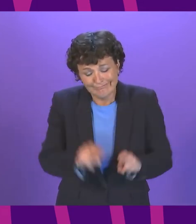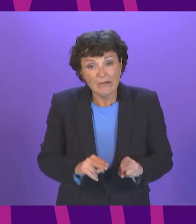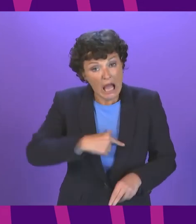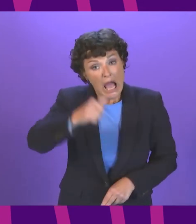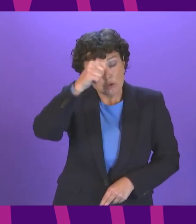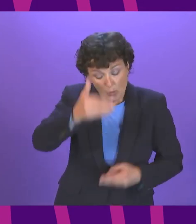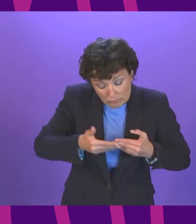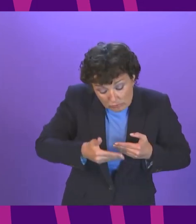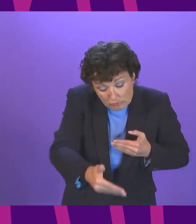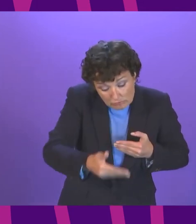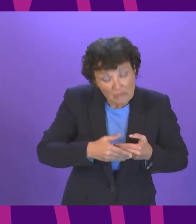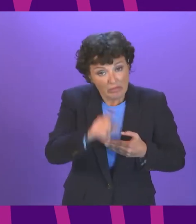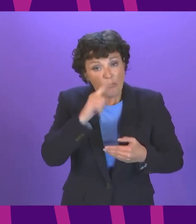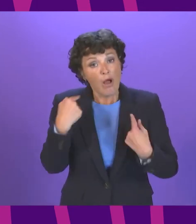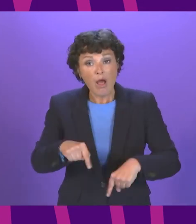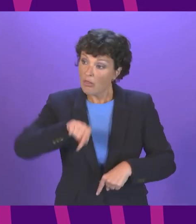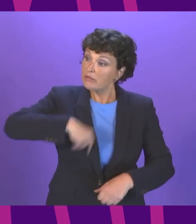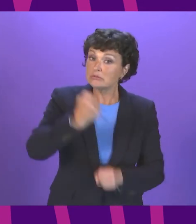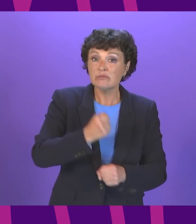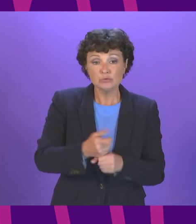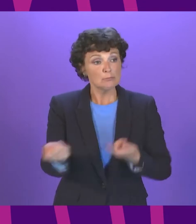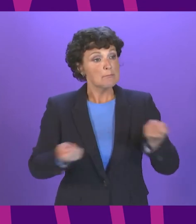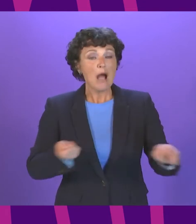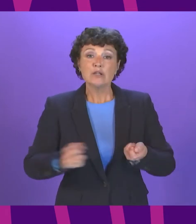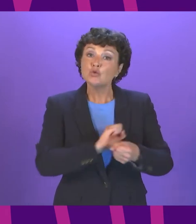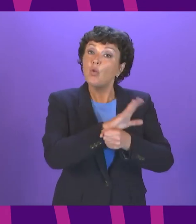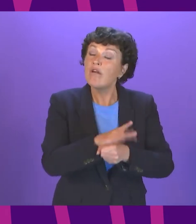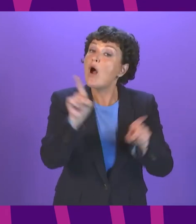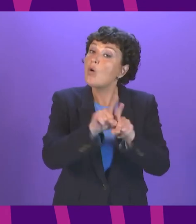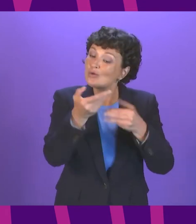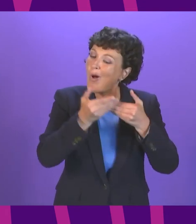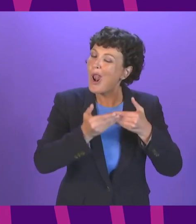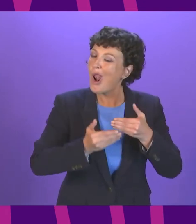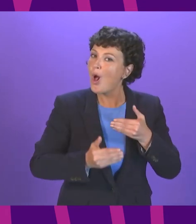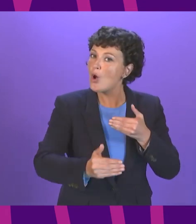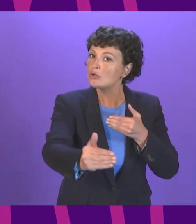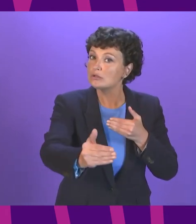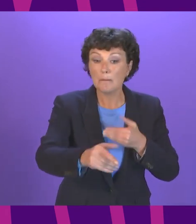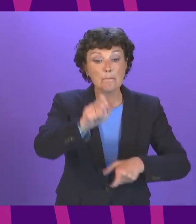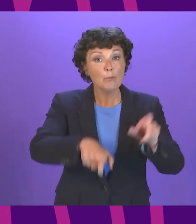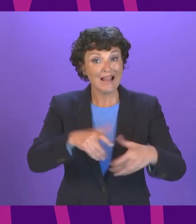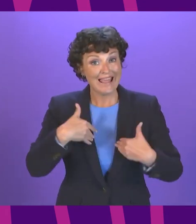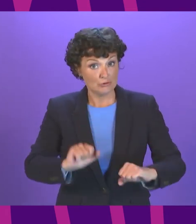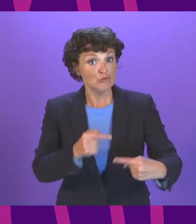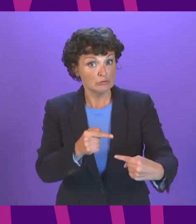service to continue managing Covid-19 and our longer term population health challenges primary care funding will go up by